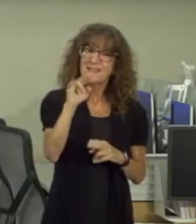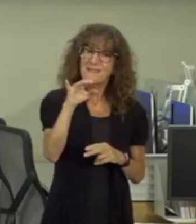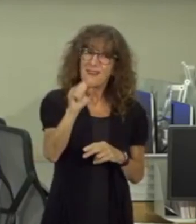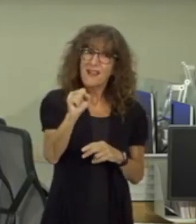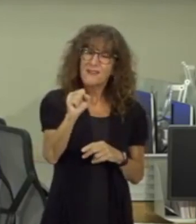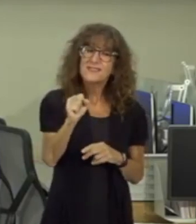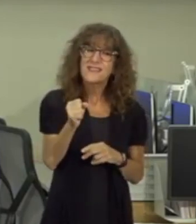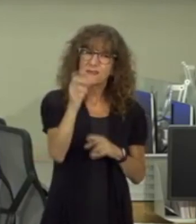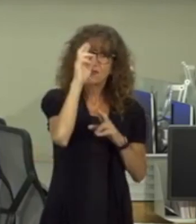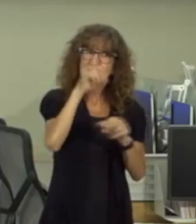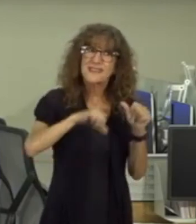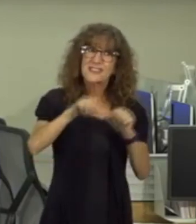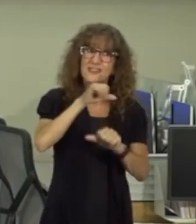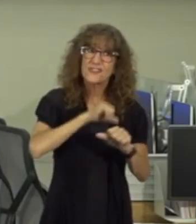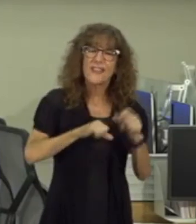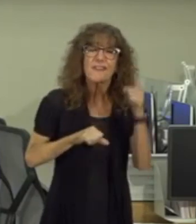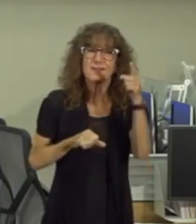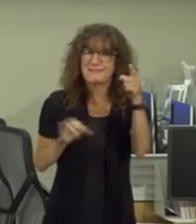that they respect each other